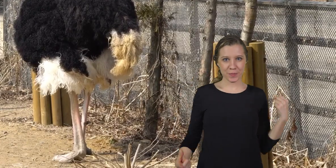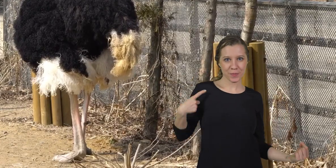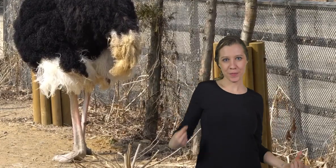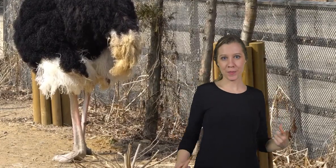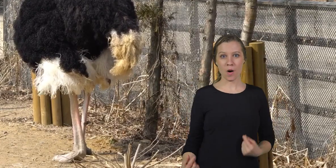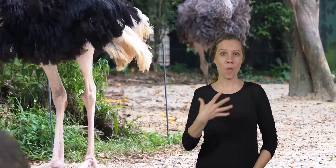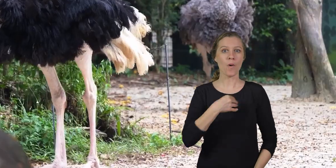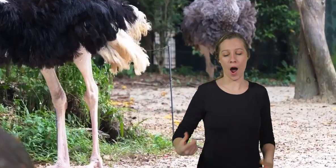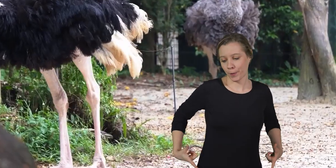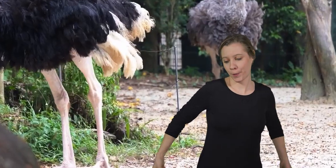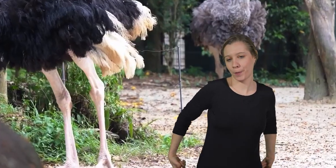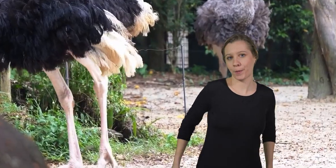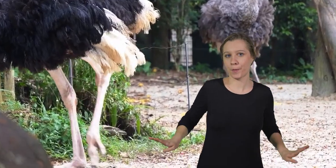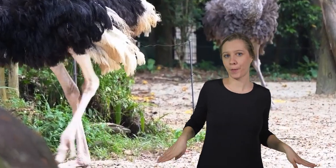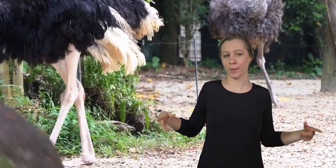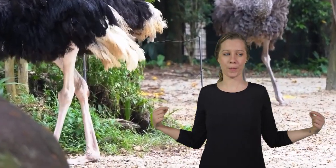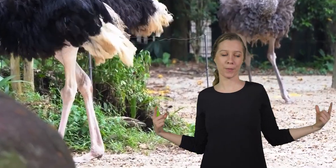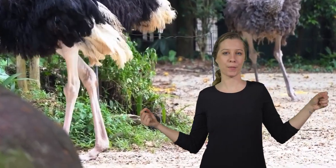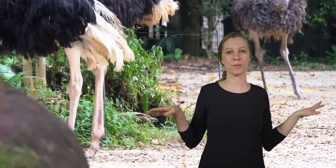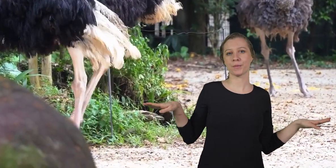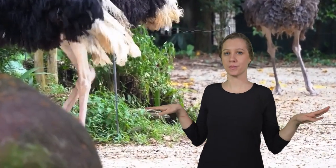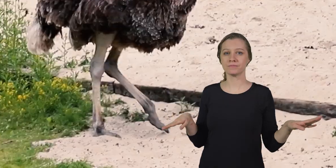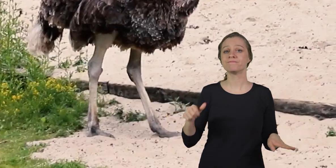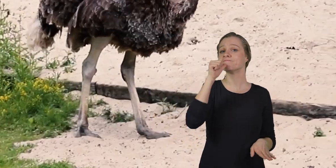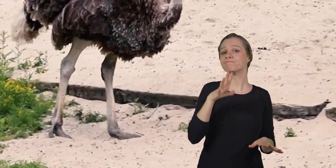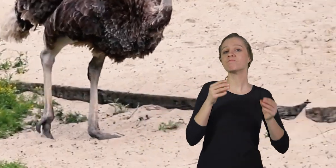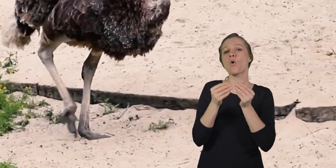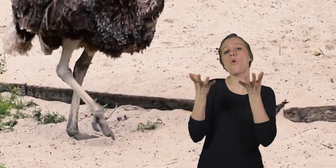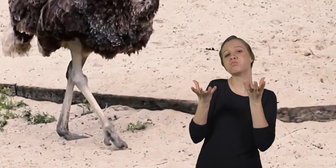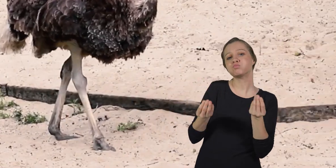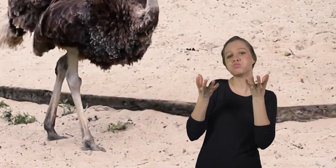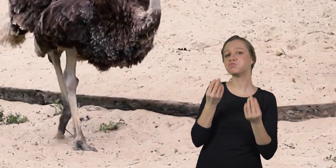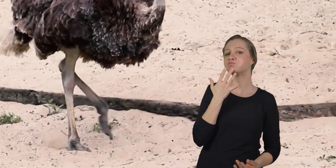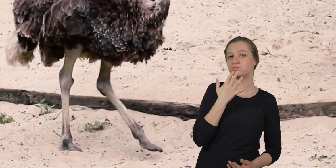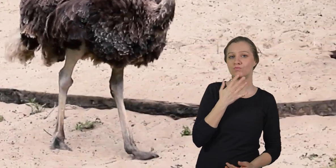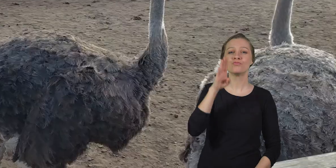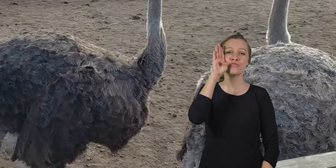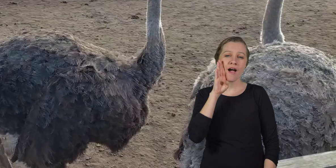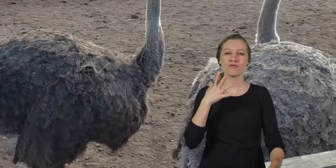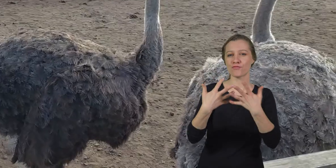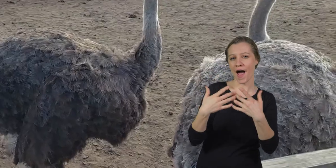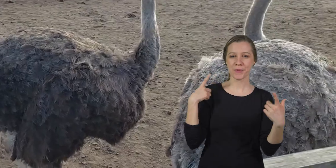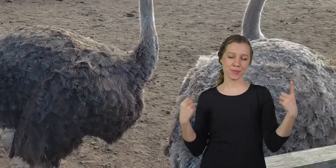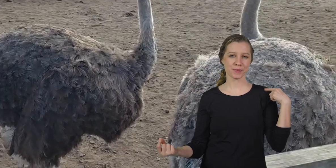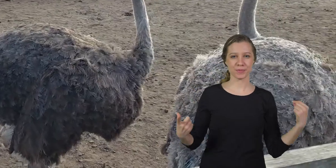bodies and white feathers on their wings and tail, while the females are more subdued. With brown and gray feathers.